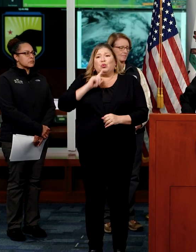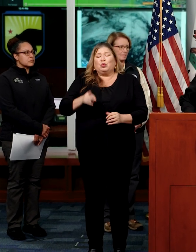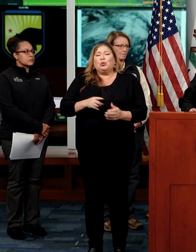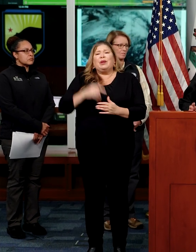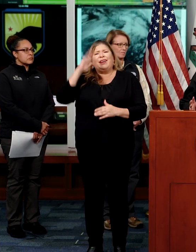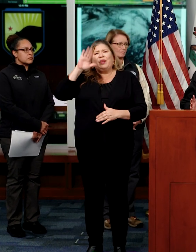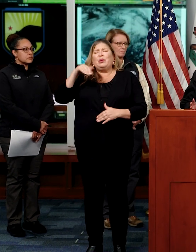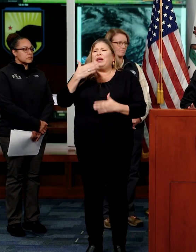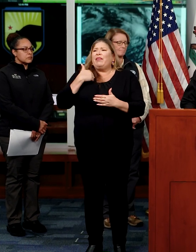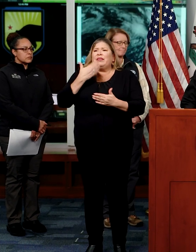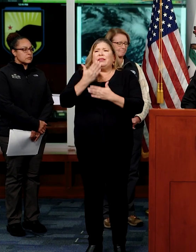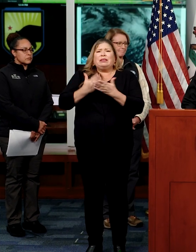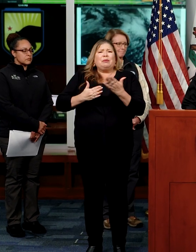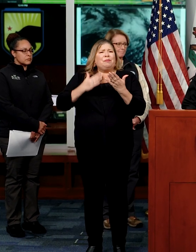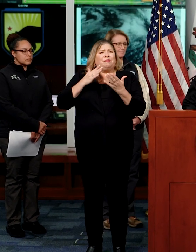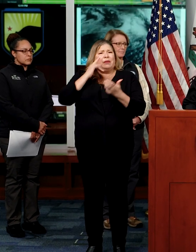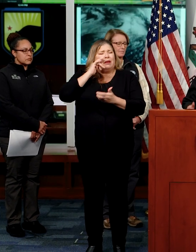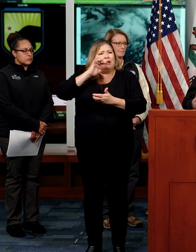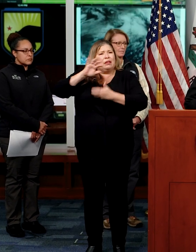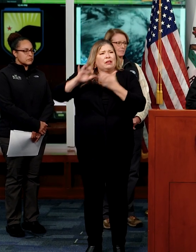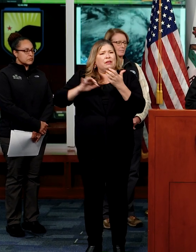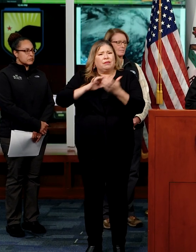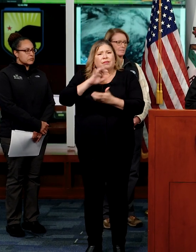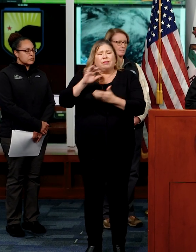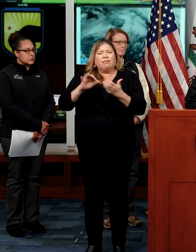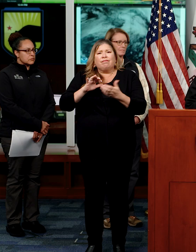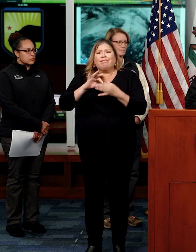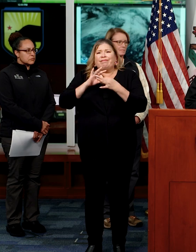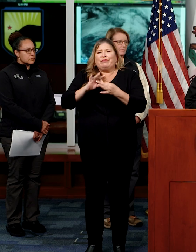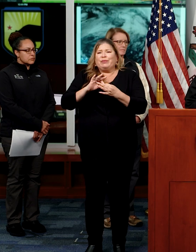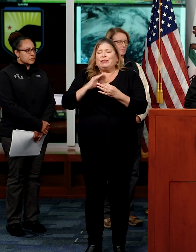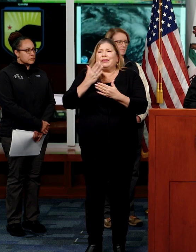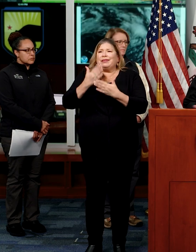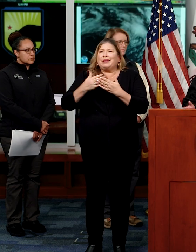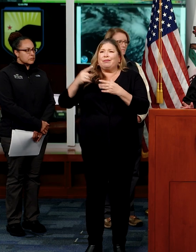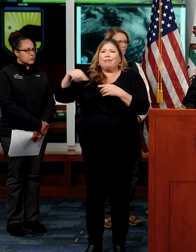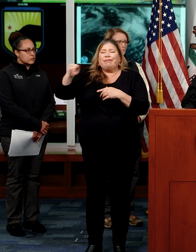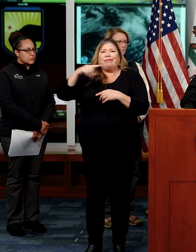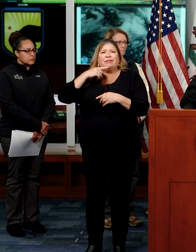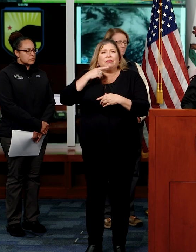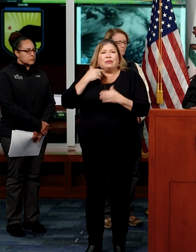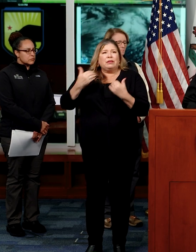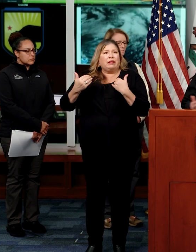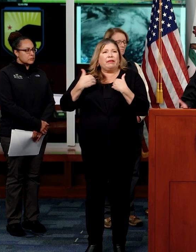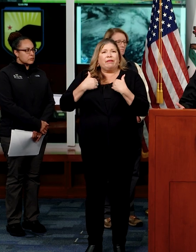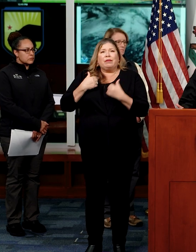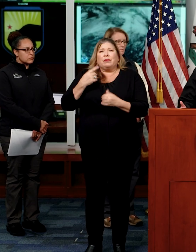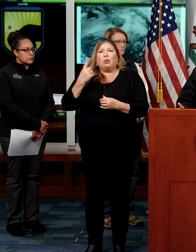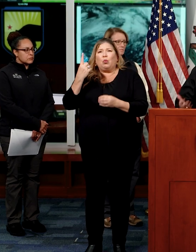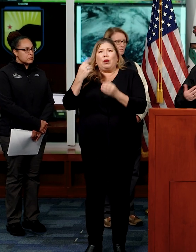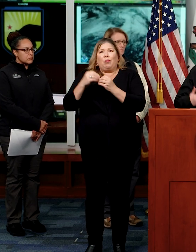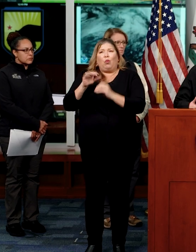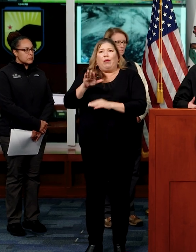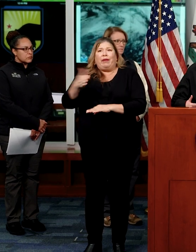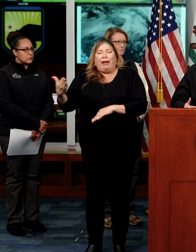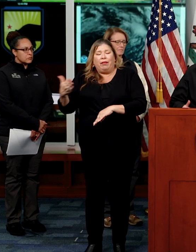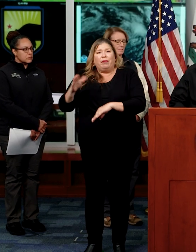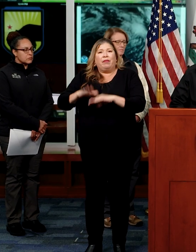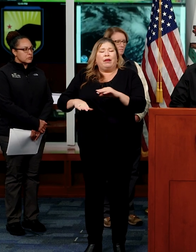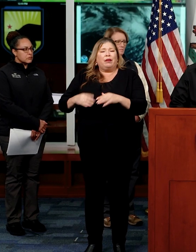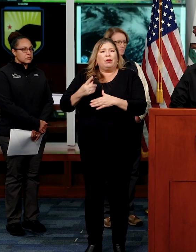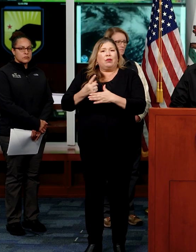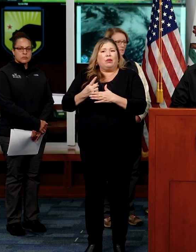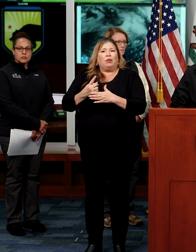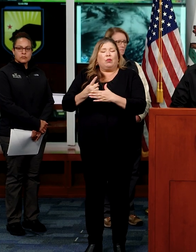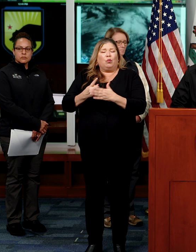know there's some confusion with some of the reports out that are saying that there is one more death than what we are